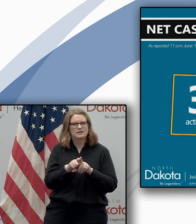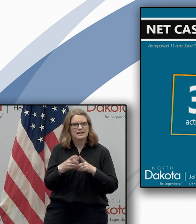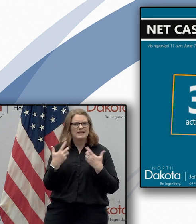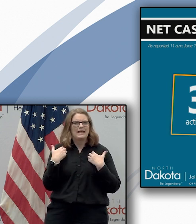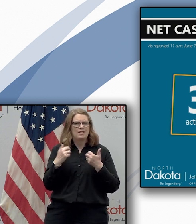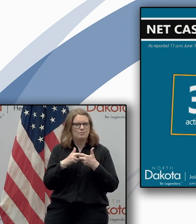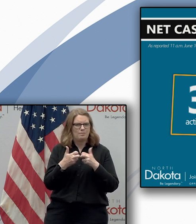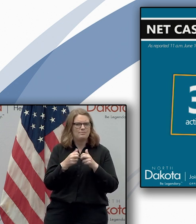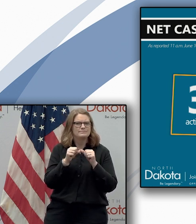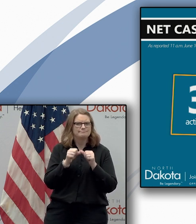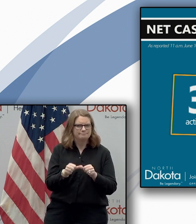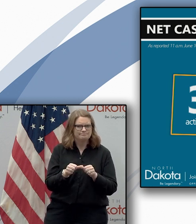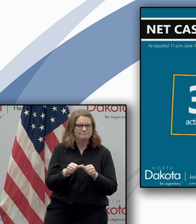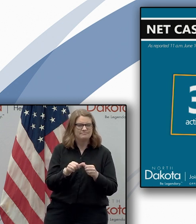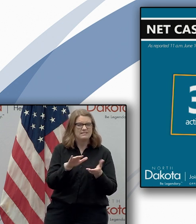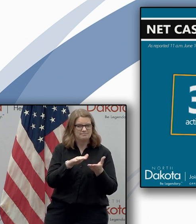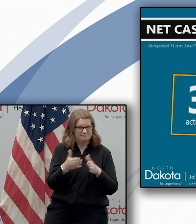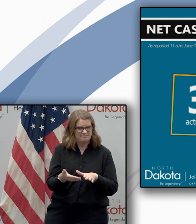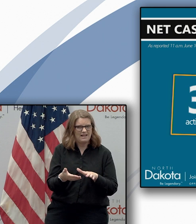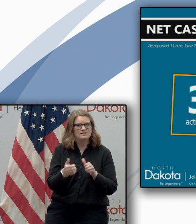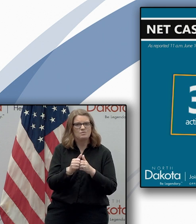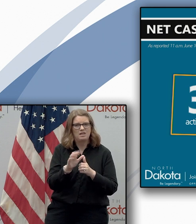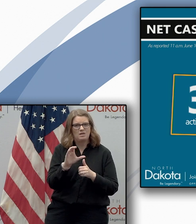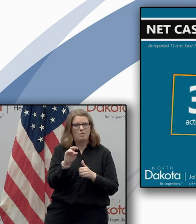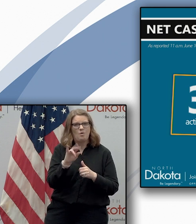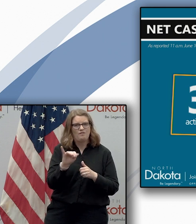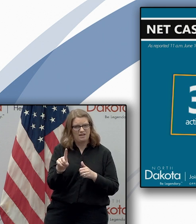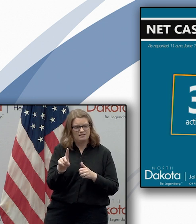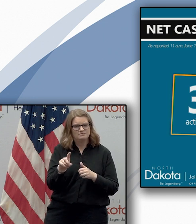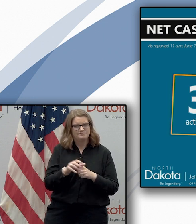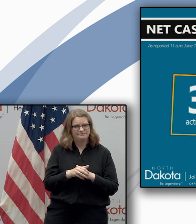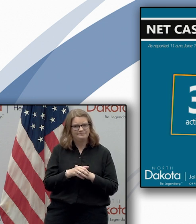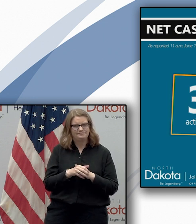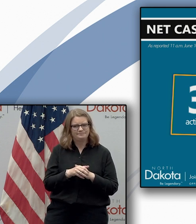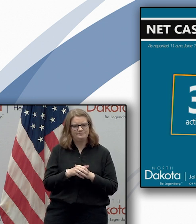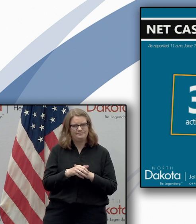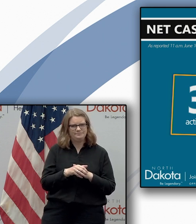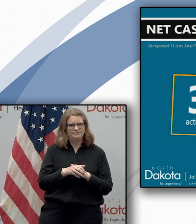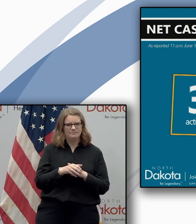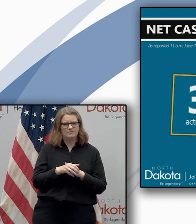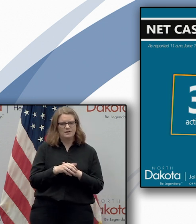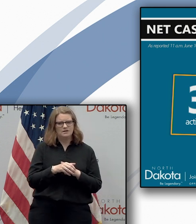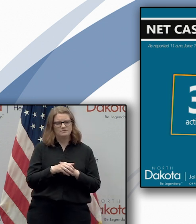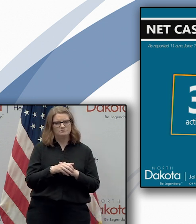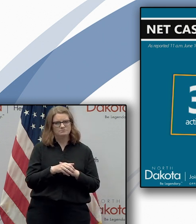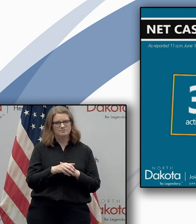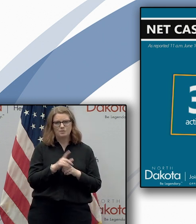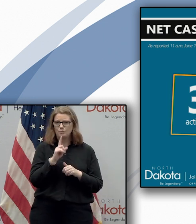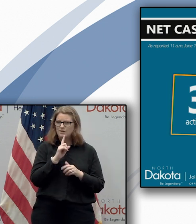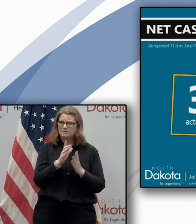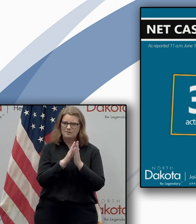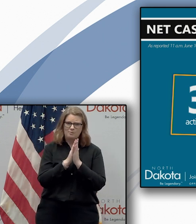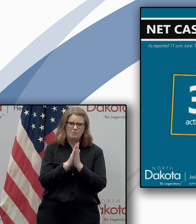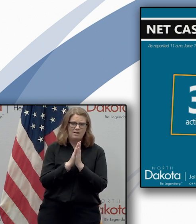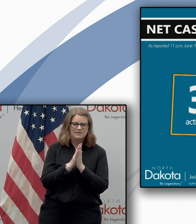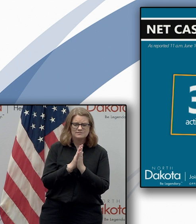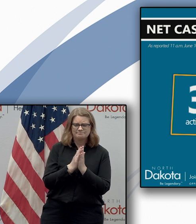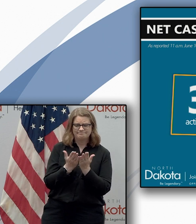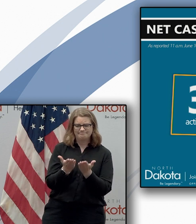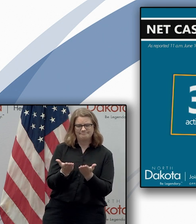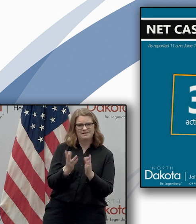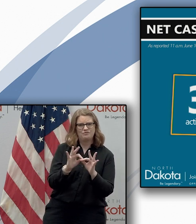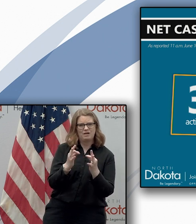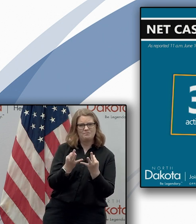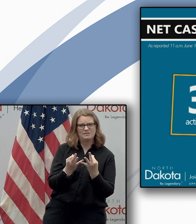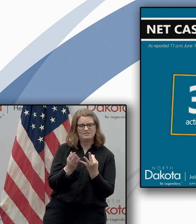health conditions who passed with covet 19 and as always our thoughts and prayers are with with her